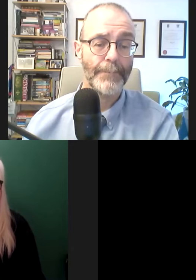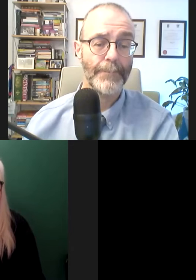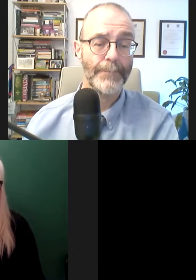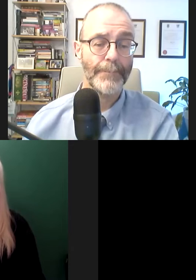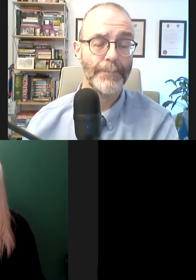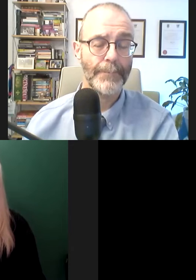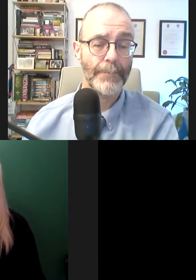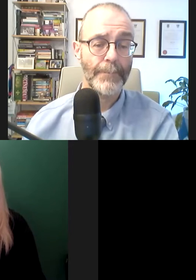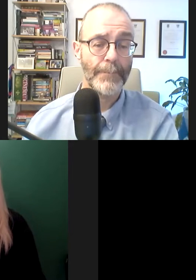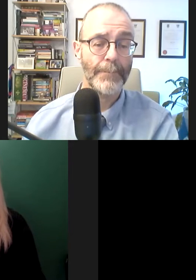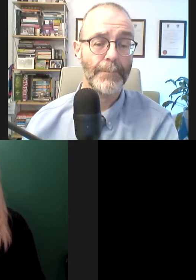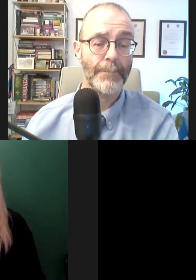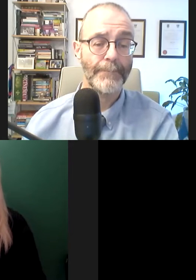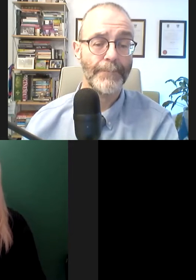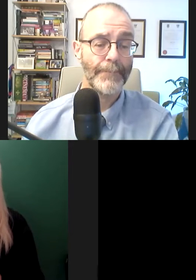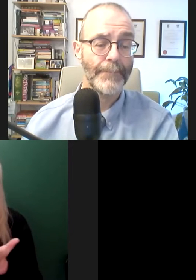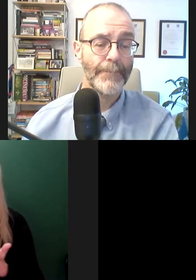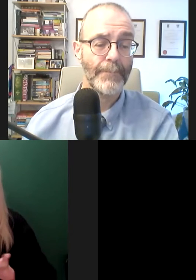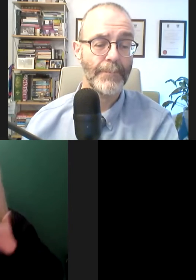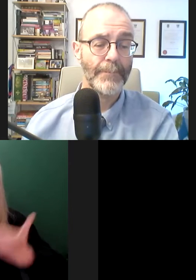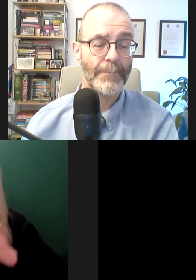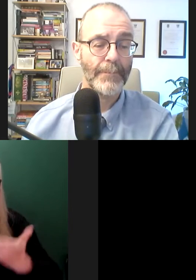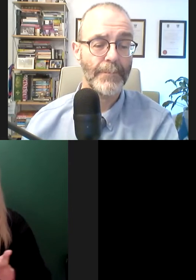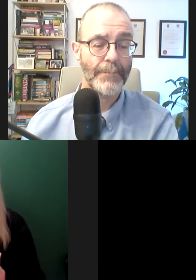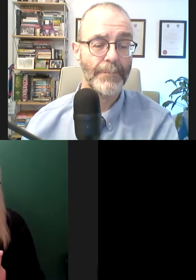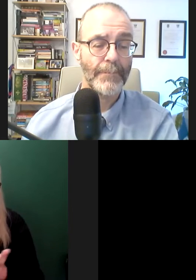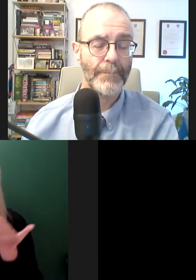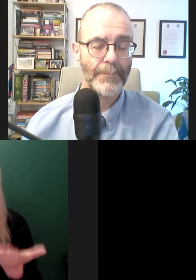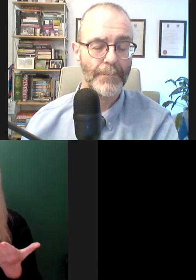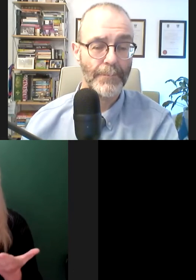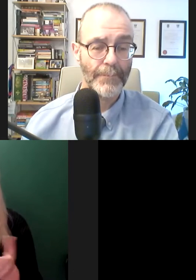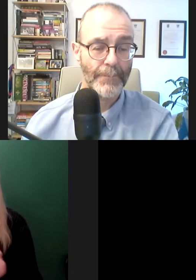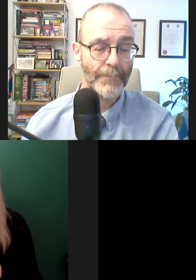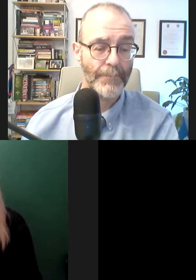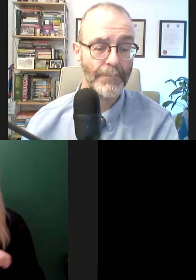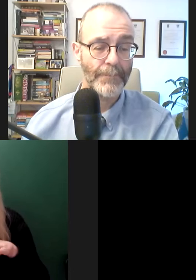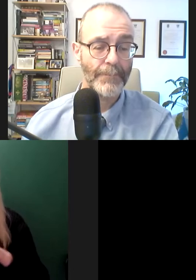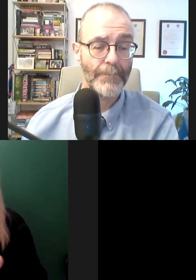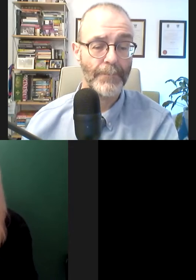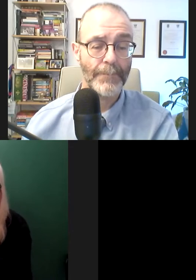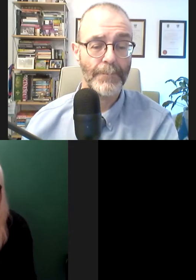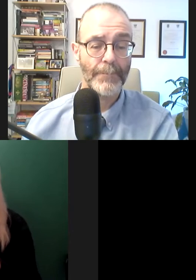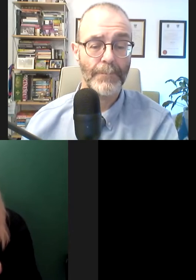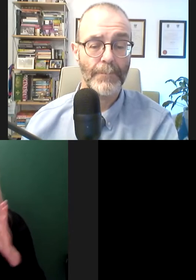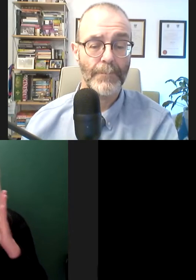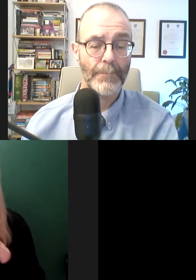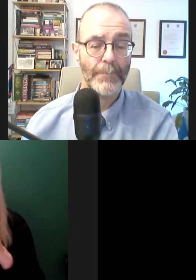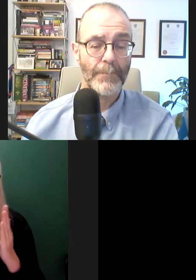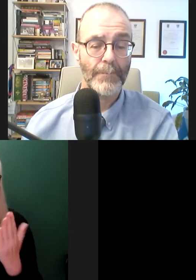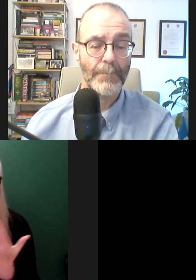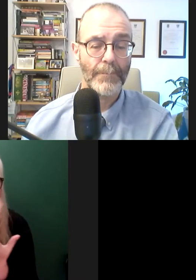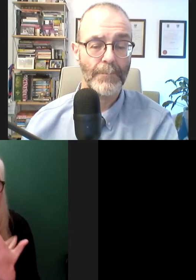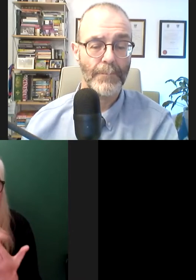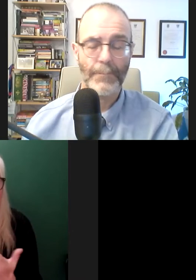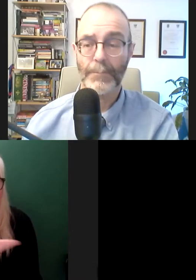through his presentation today, discuss that further. Now, just some housekeeping rules. We will begin